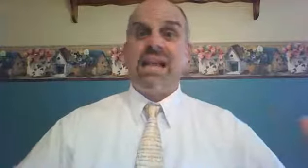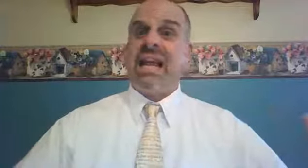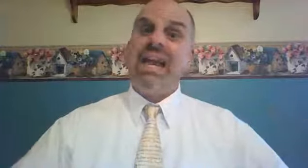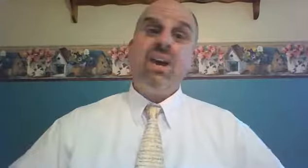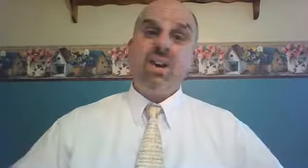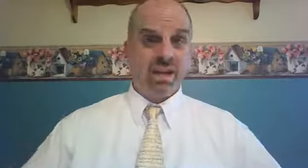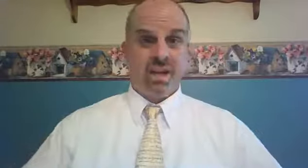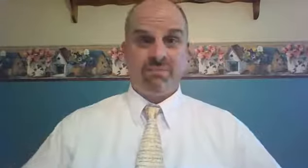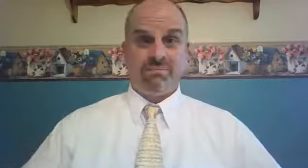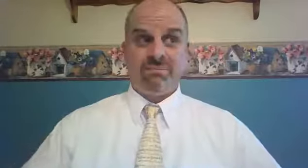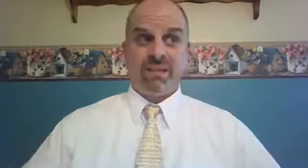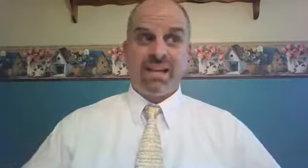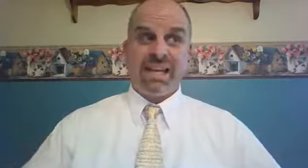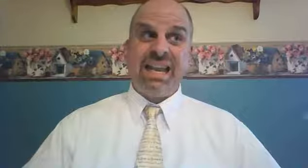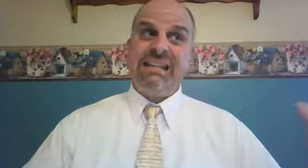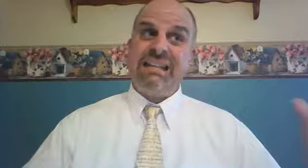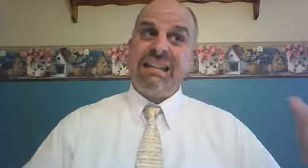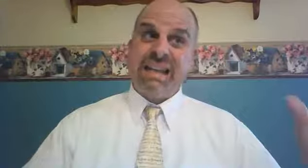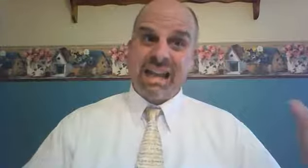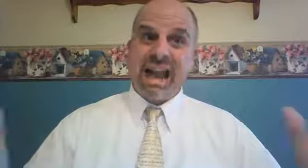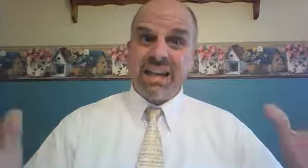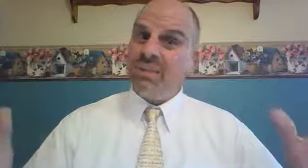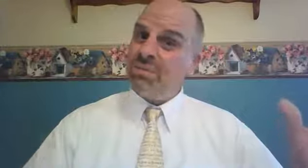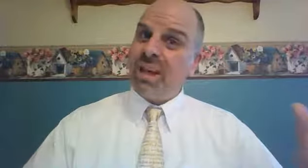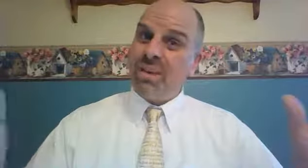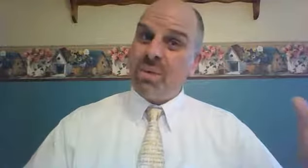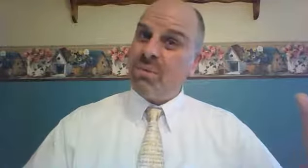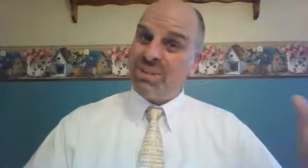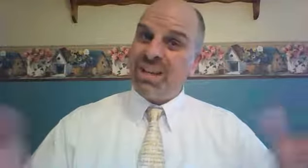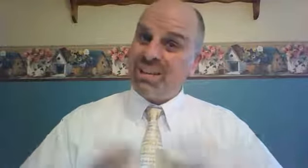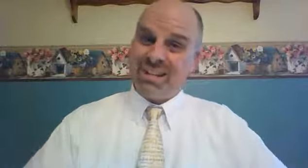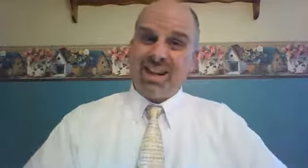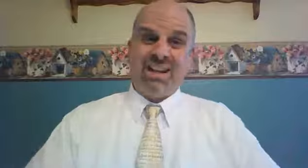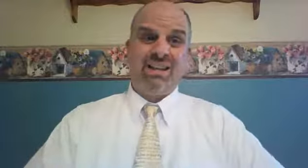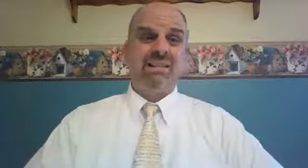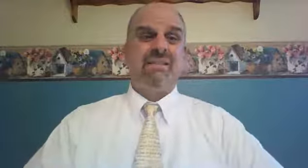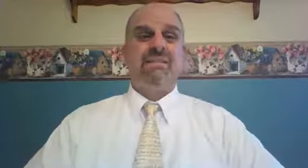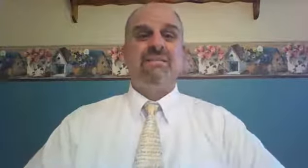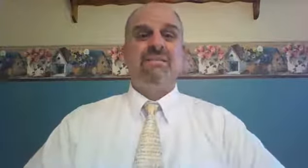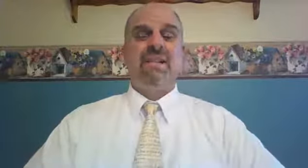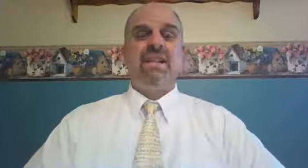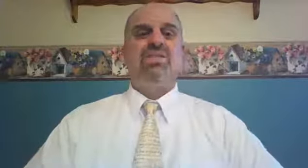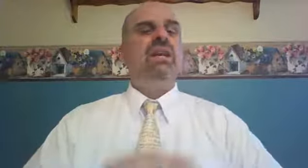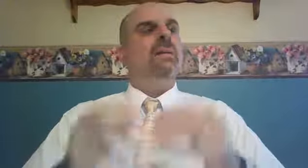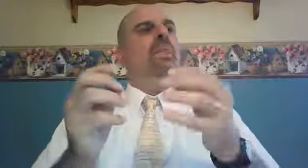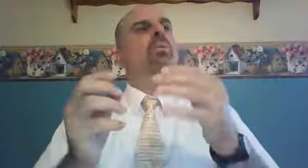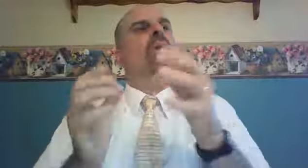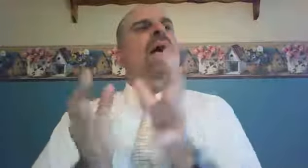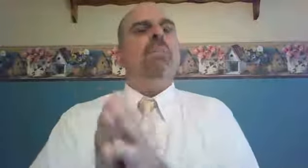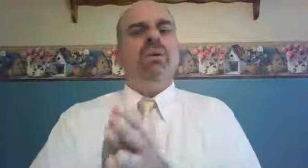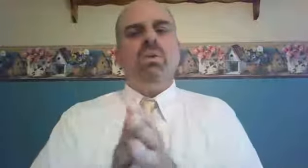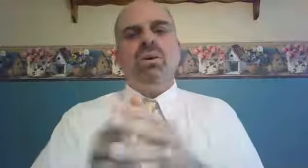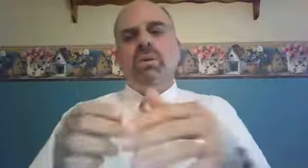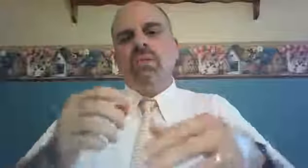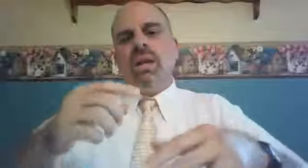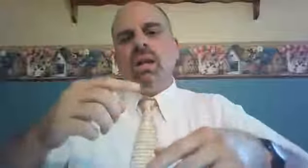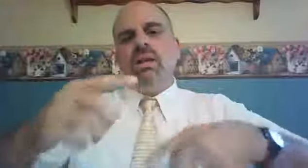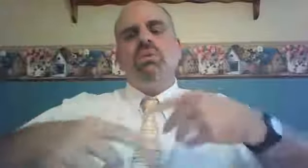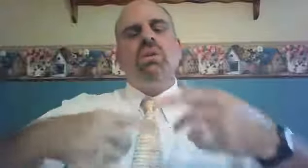anarchy. Again, kind of like what we're seeing today. See, what happened was Israel